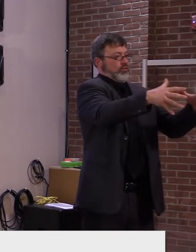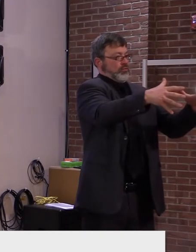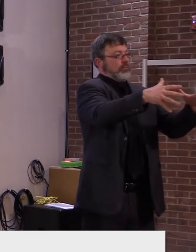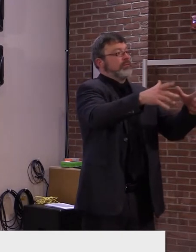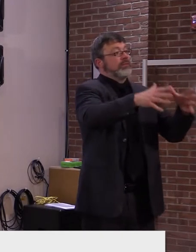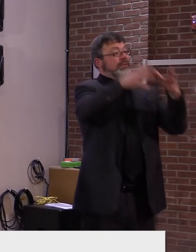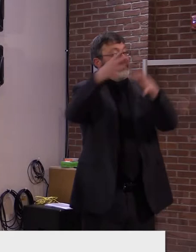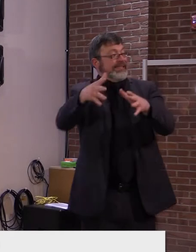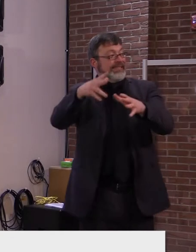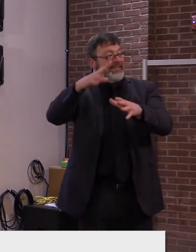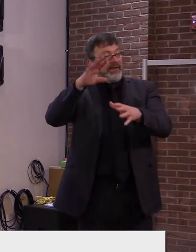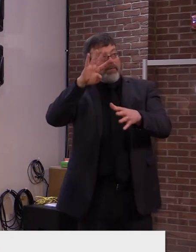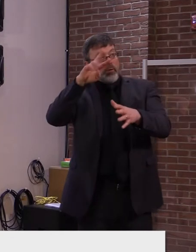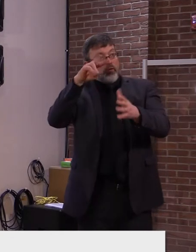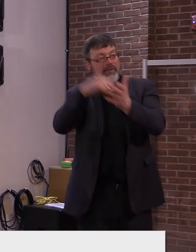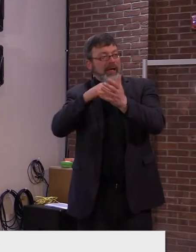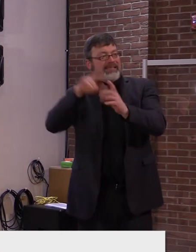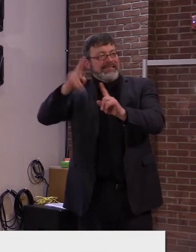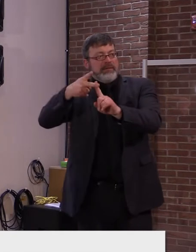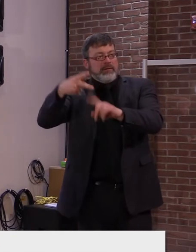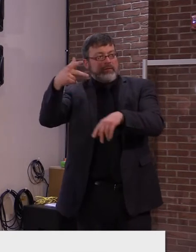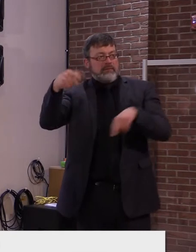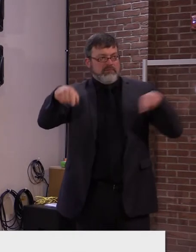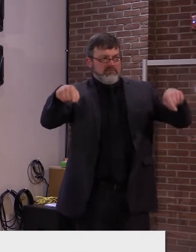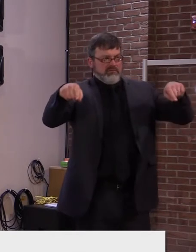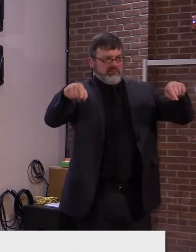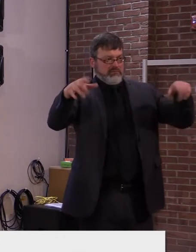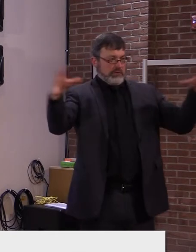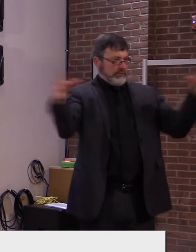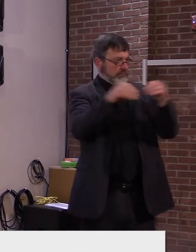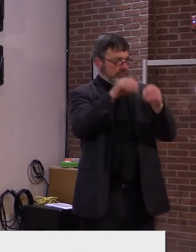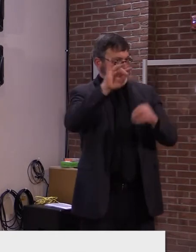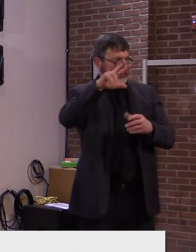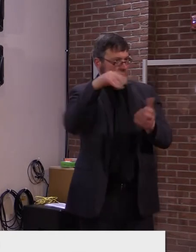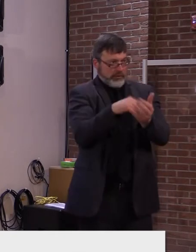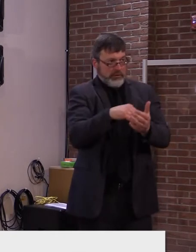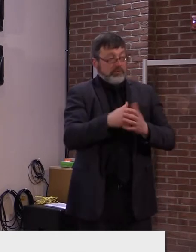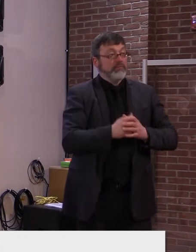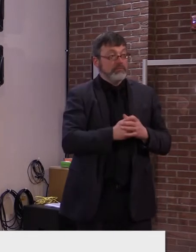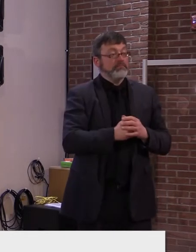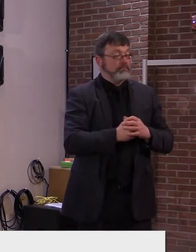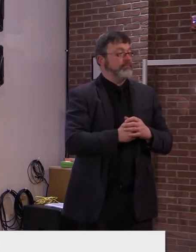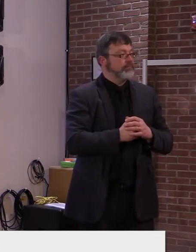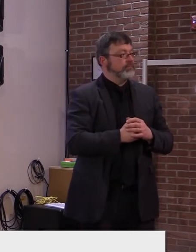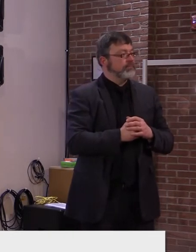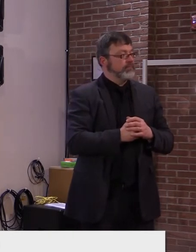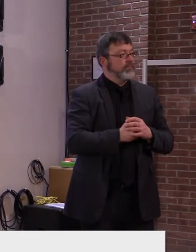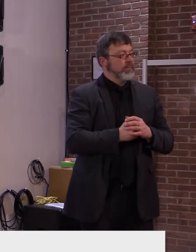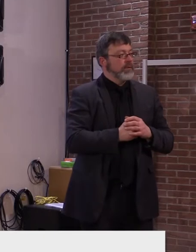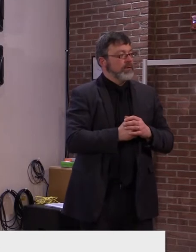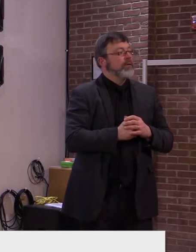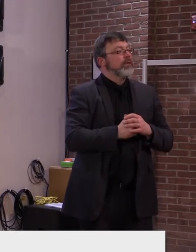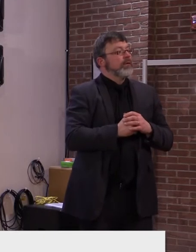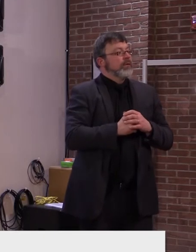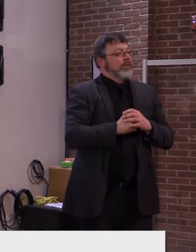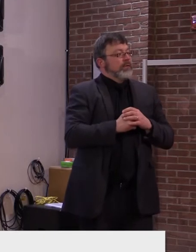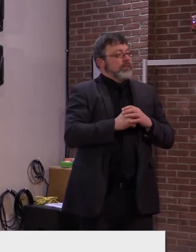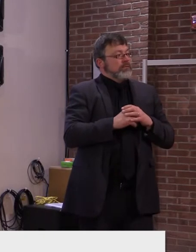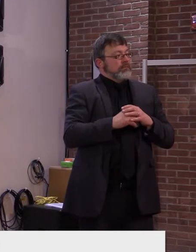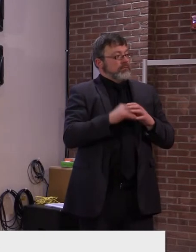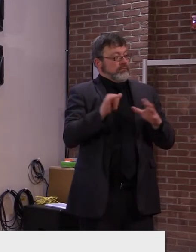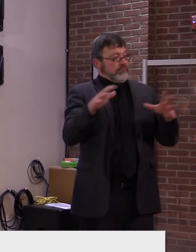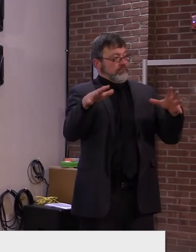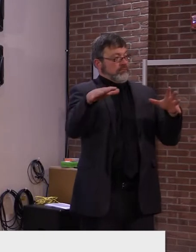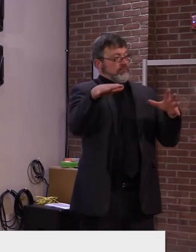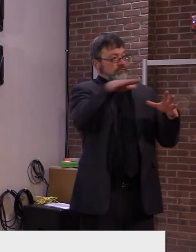58,000, excuse me, so far 58% of Vermonters in the 75